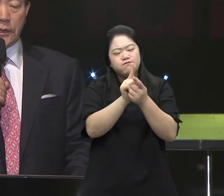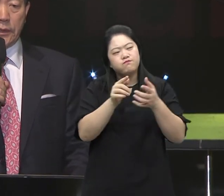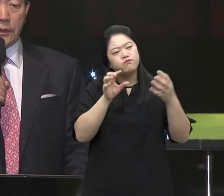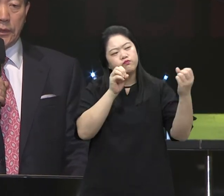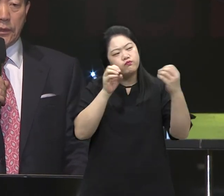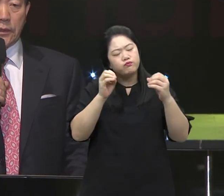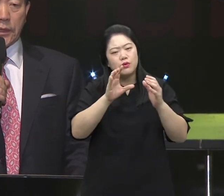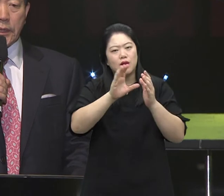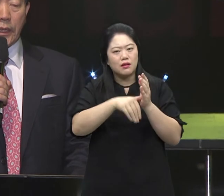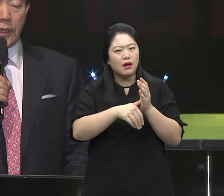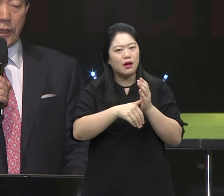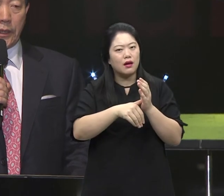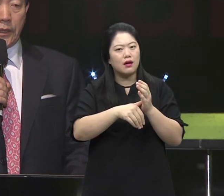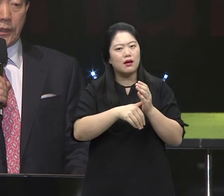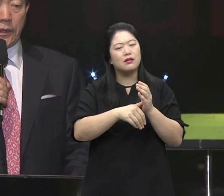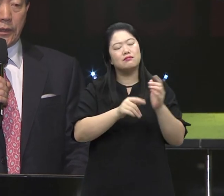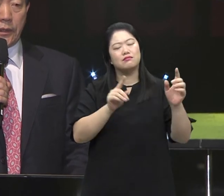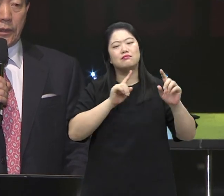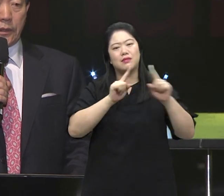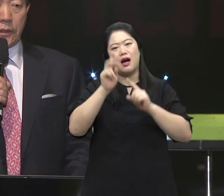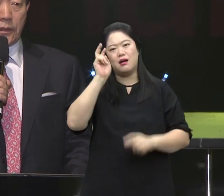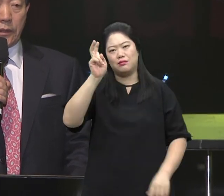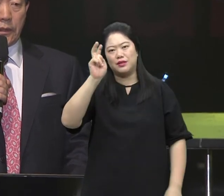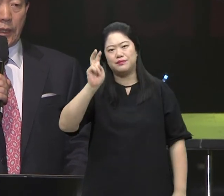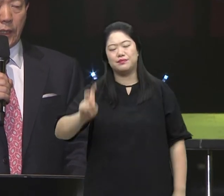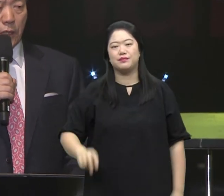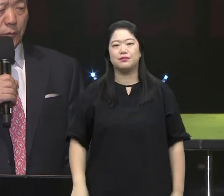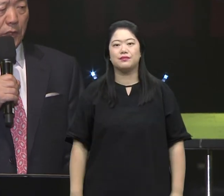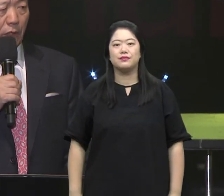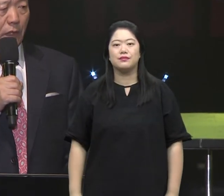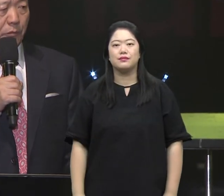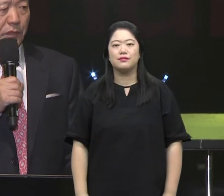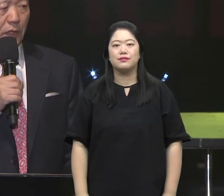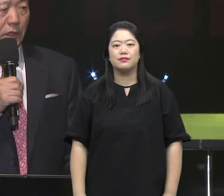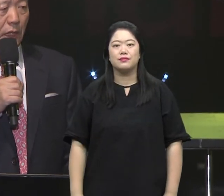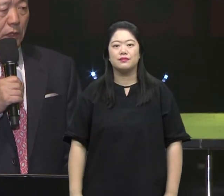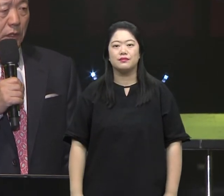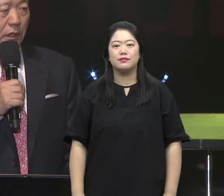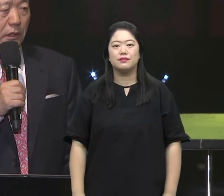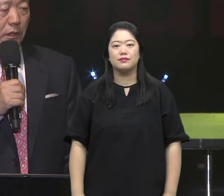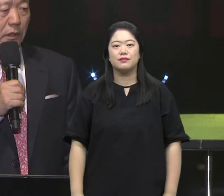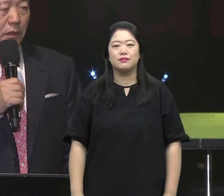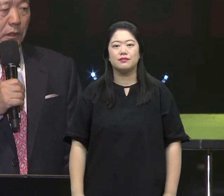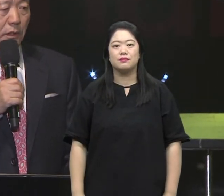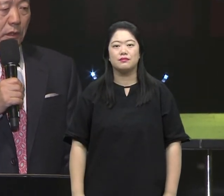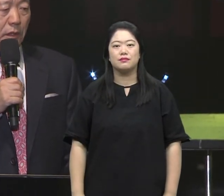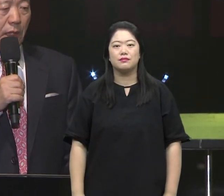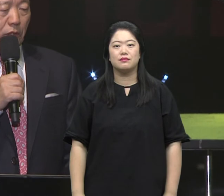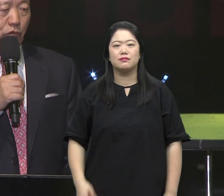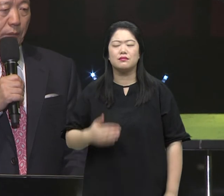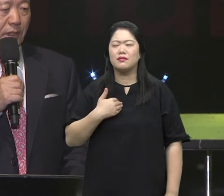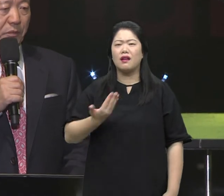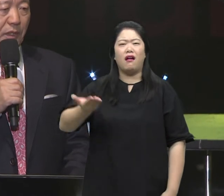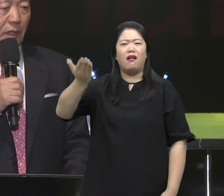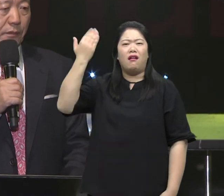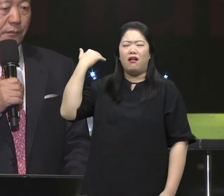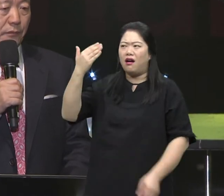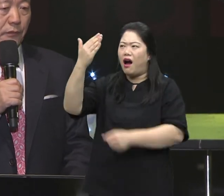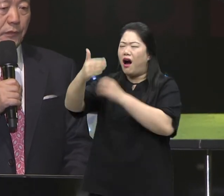back then,